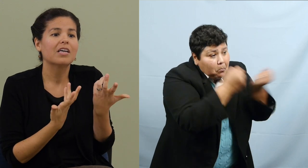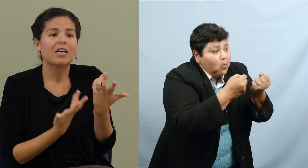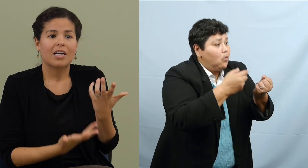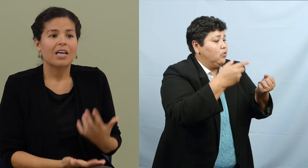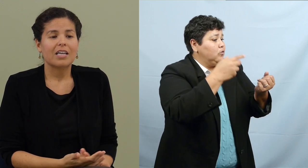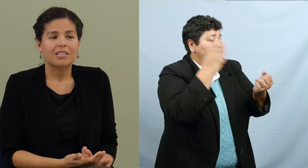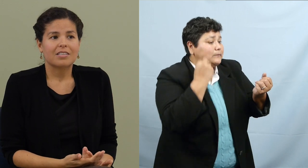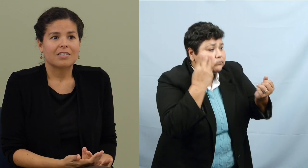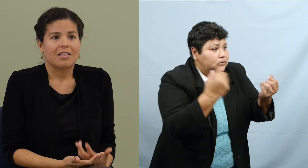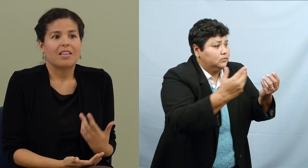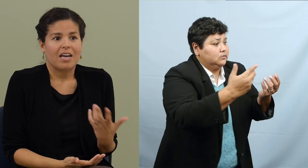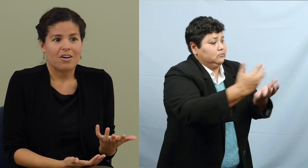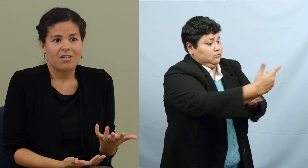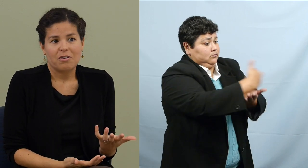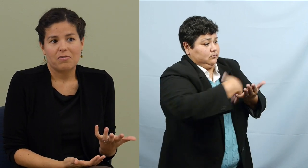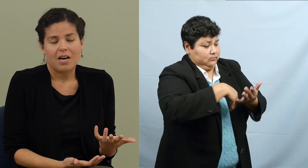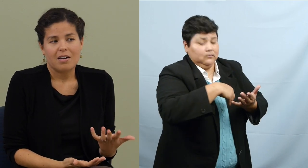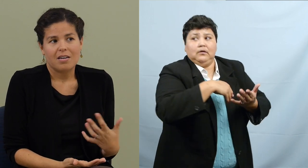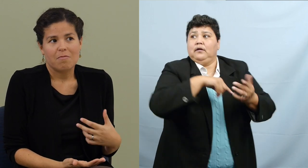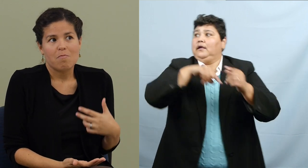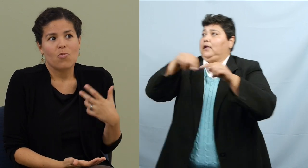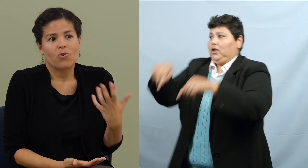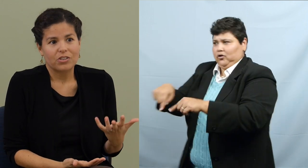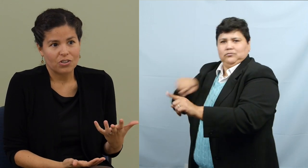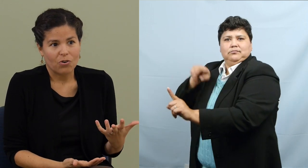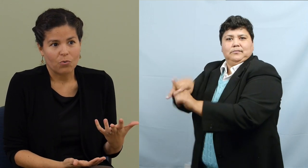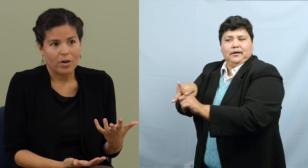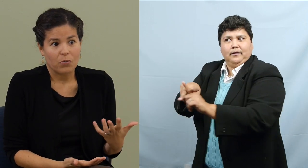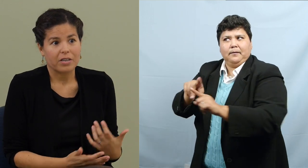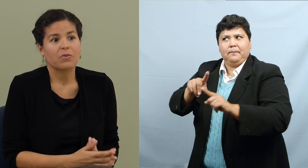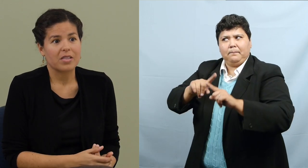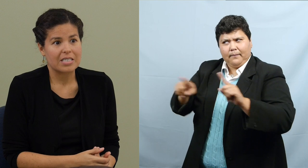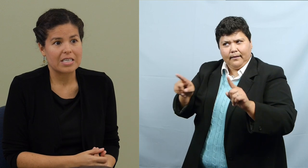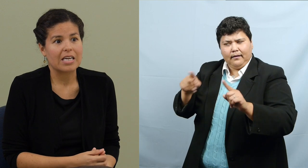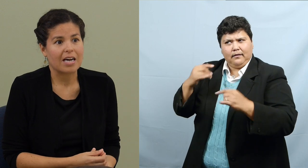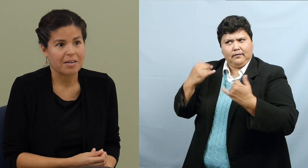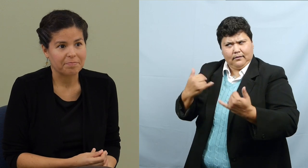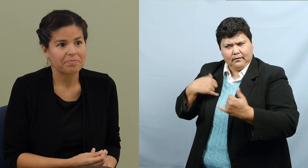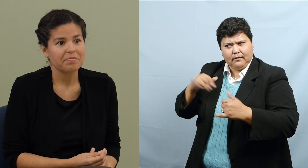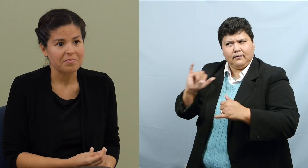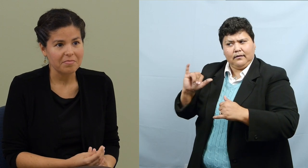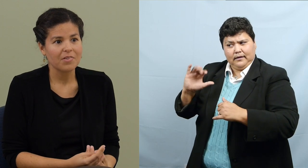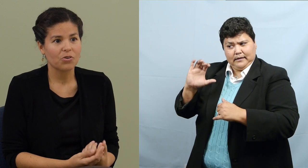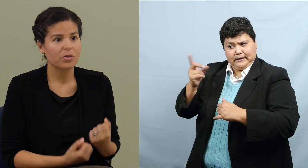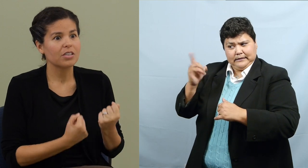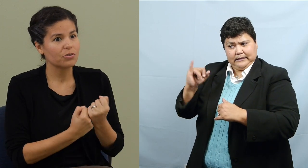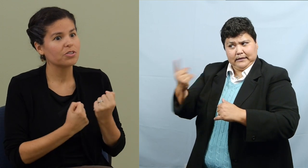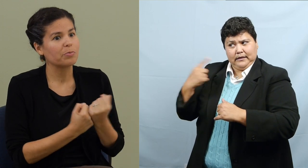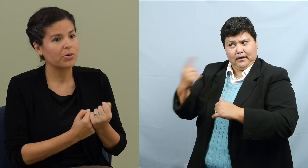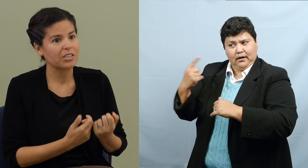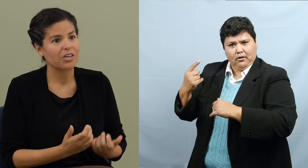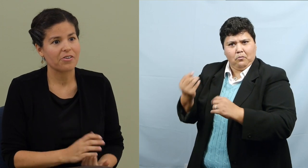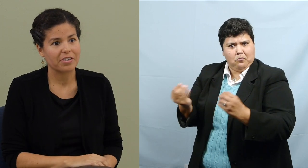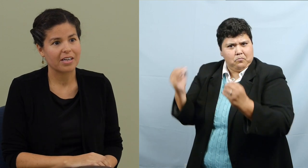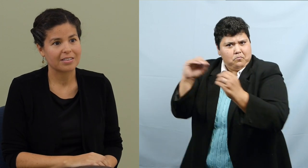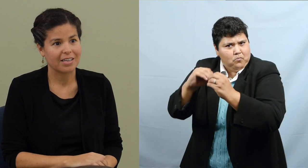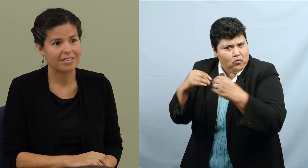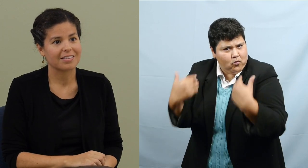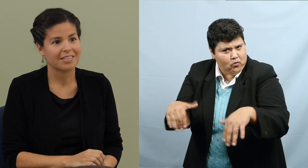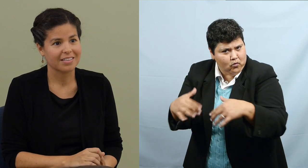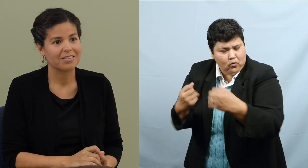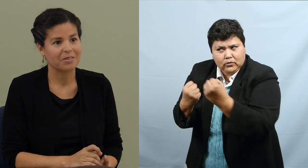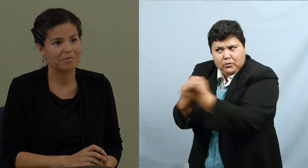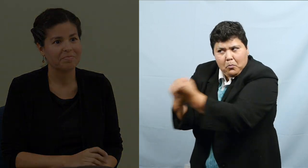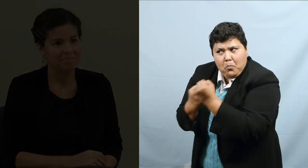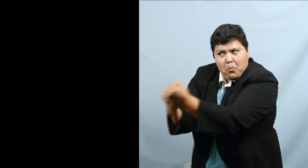system. It's there, if not more so when working with the CDI. You really do support each other in that